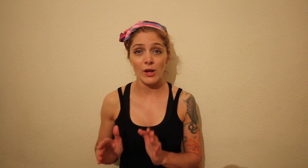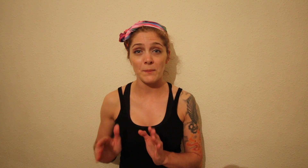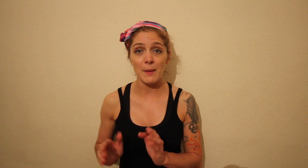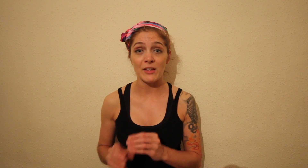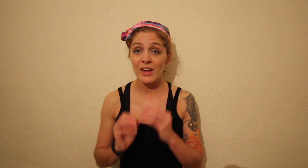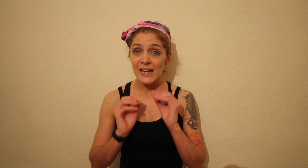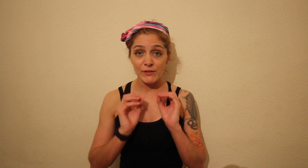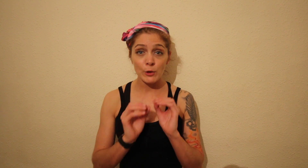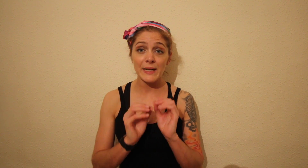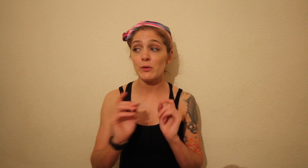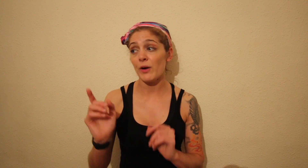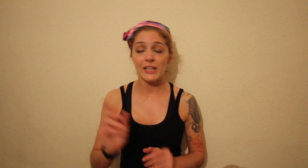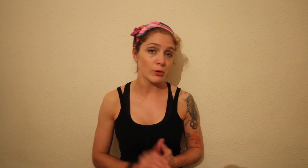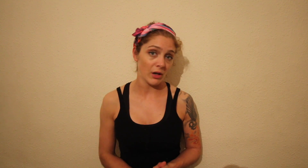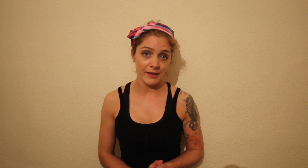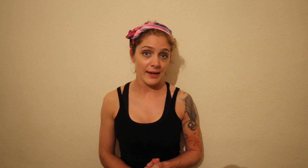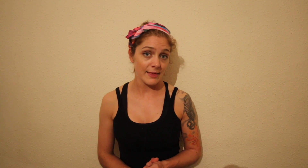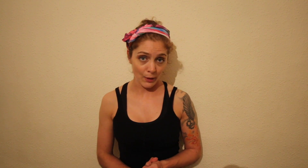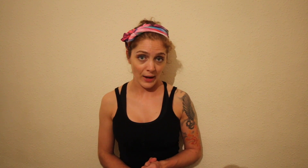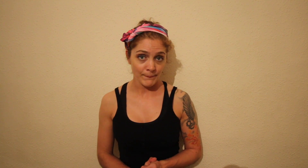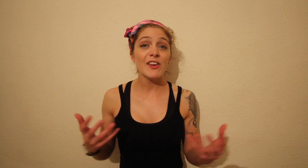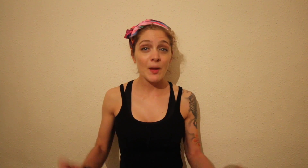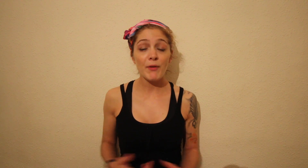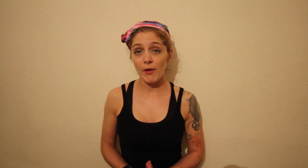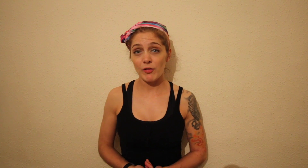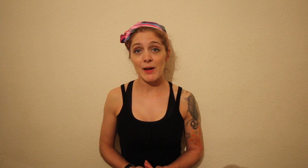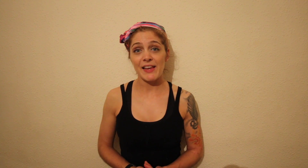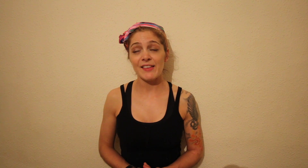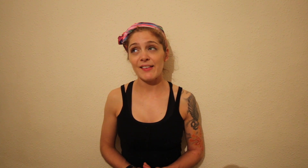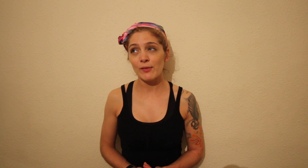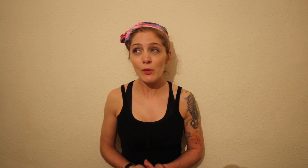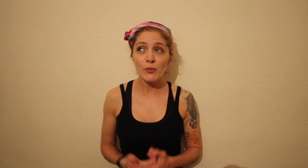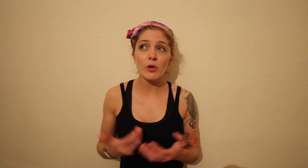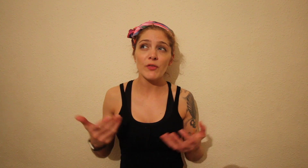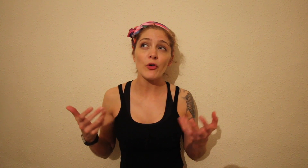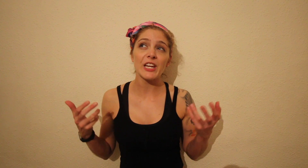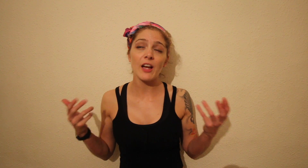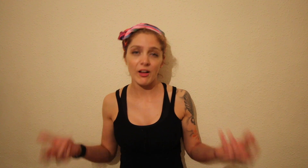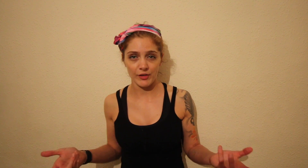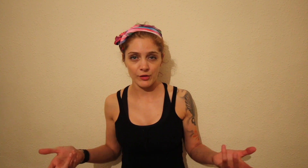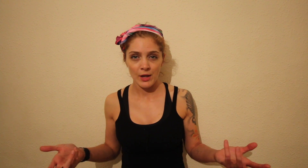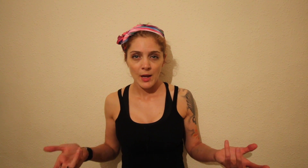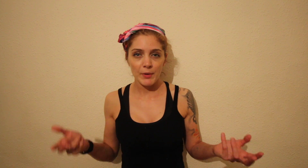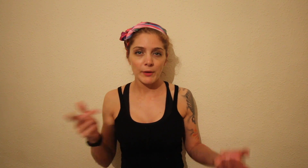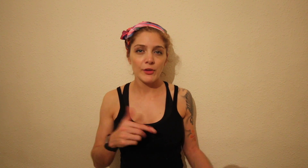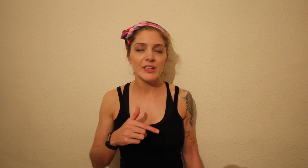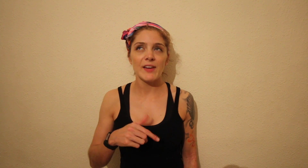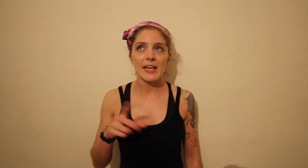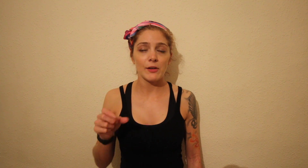-term damage if you keep training your clients in that way. And number five on my list is sort of what I've already covered but I'm going to give it a little